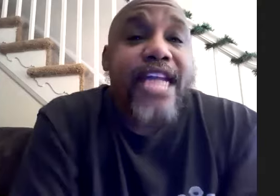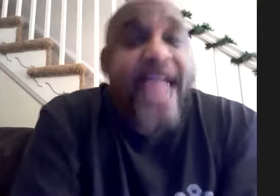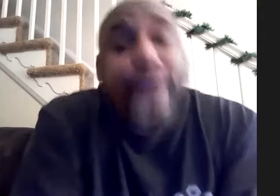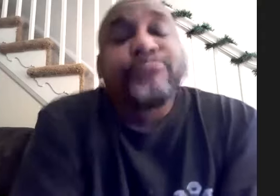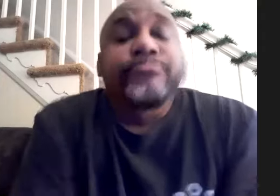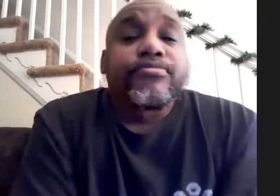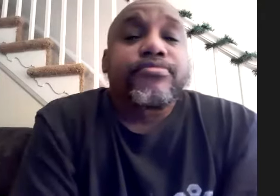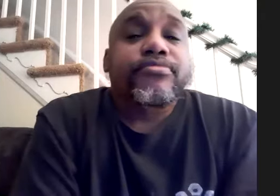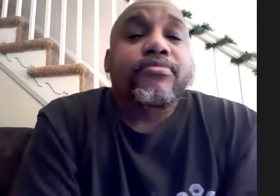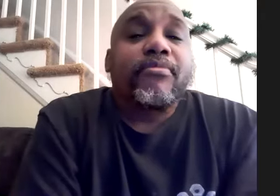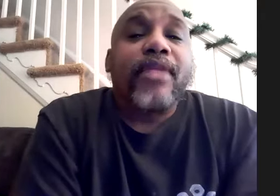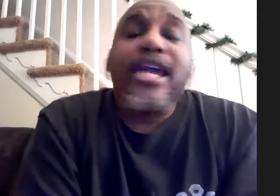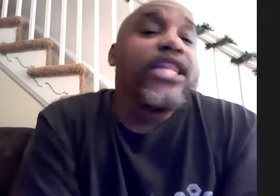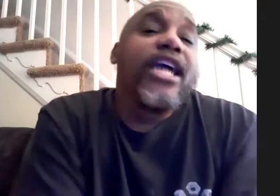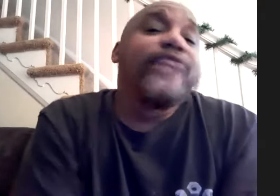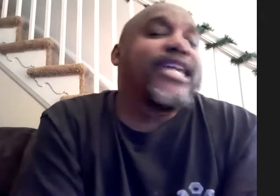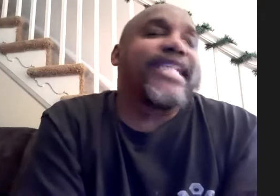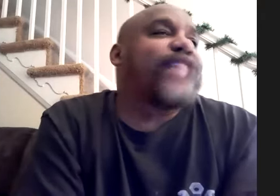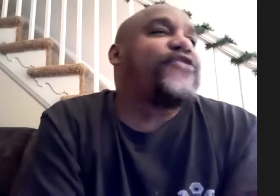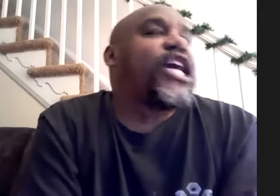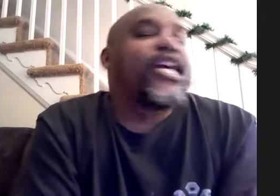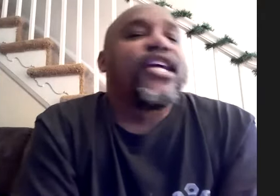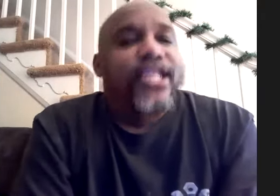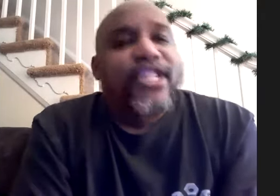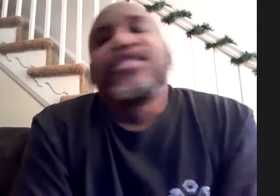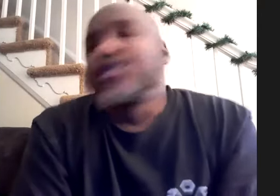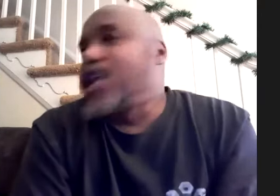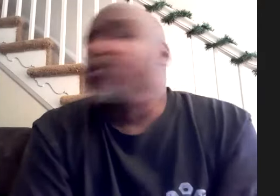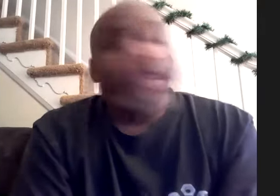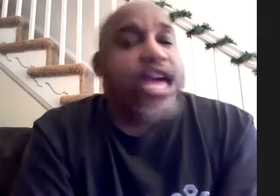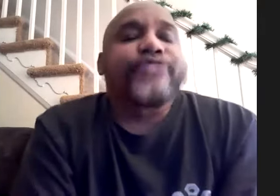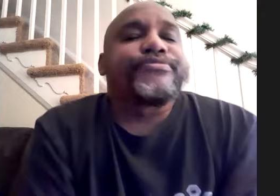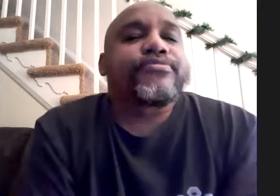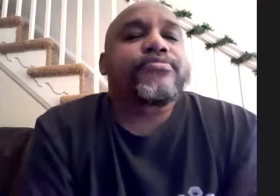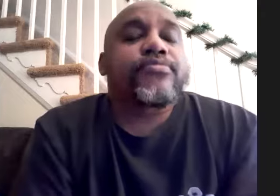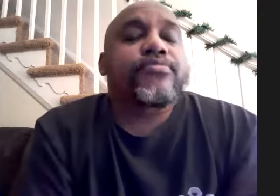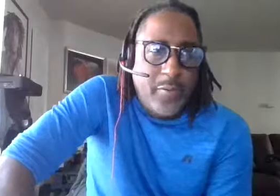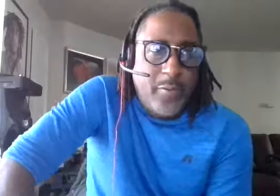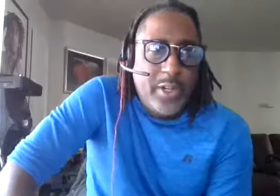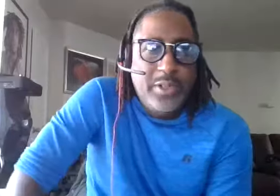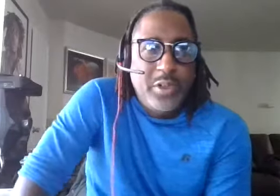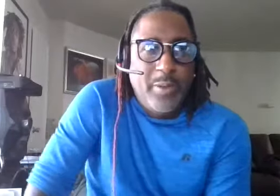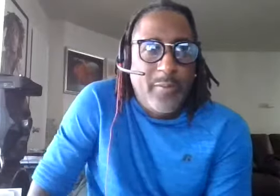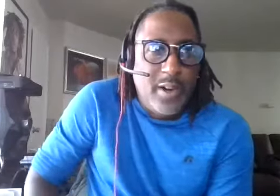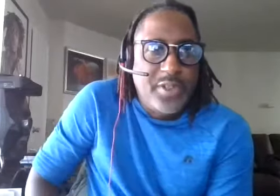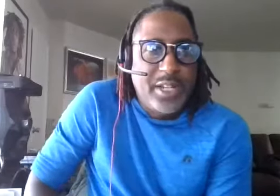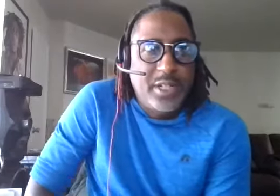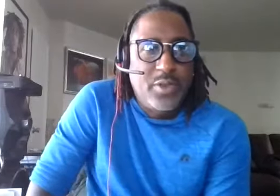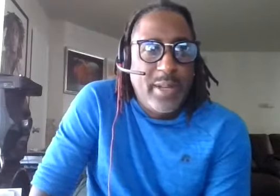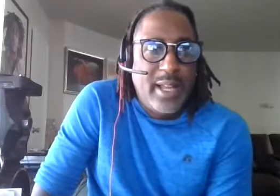nam he was like that's funny so but yeah so for you do you prefer session drumming